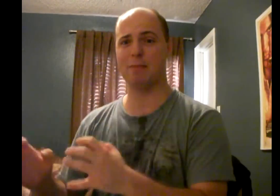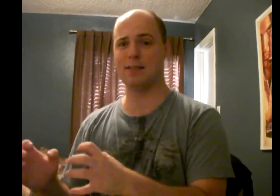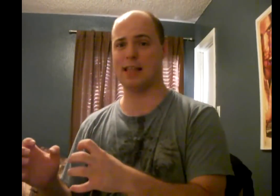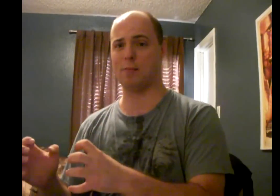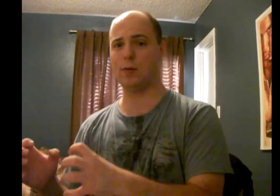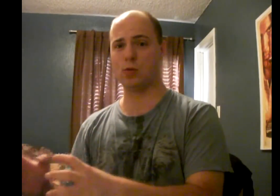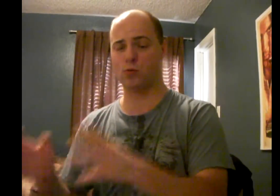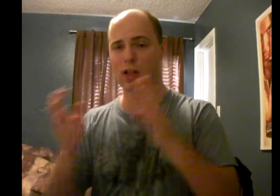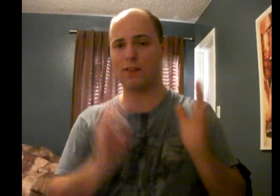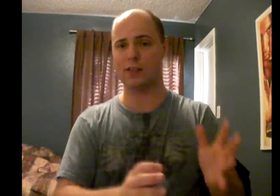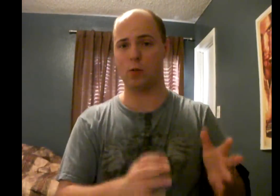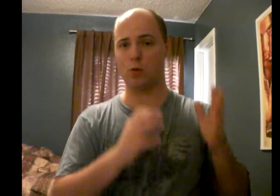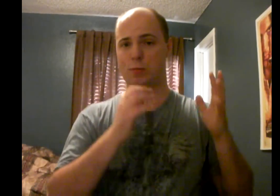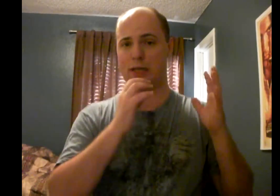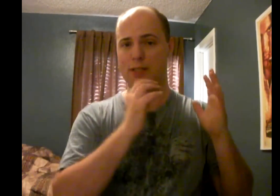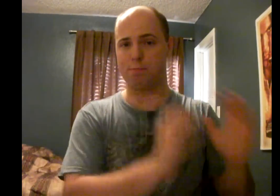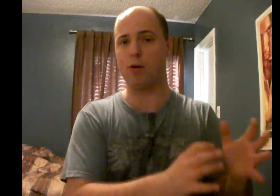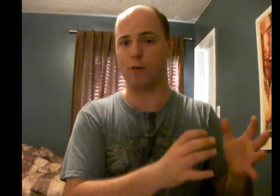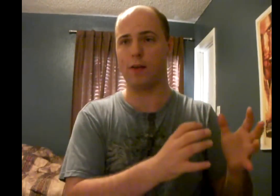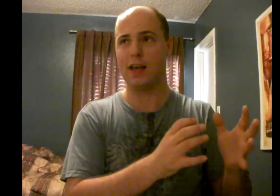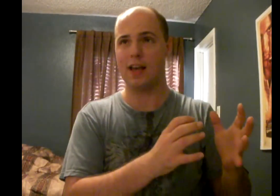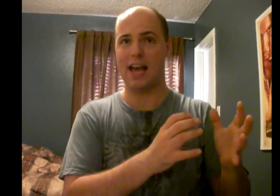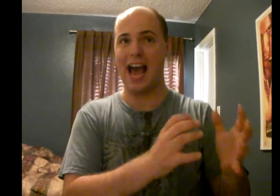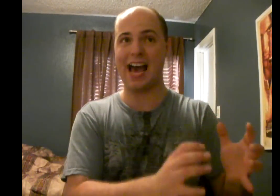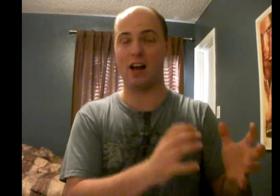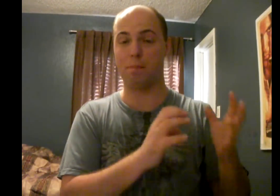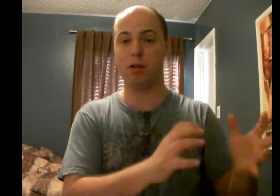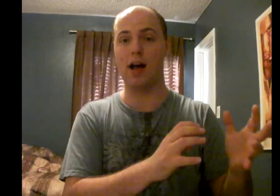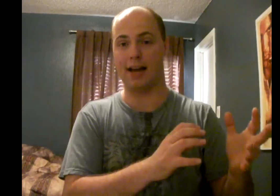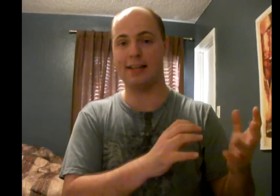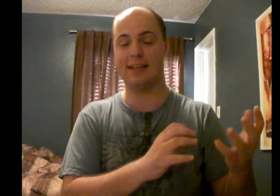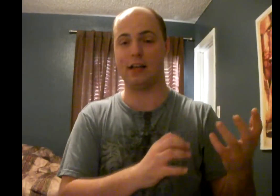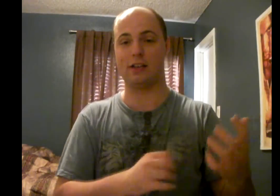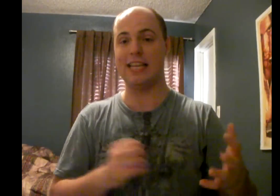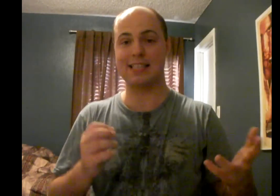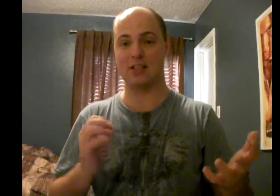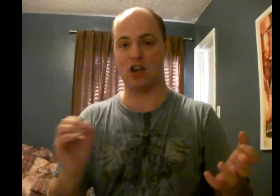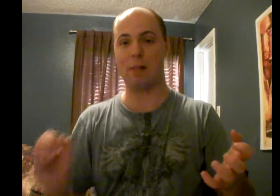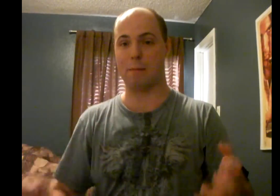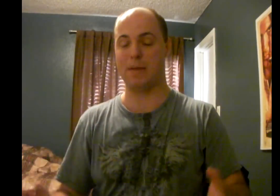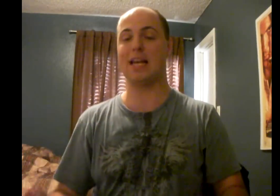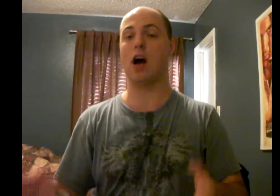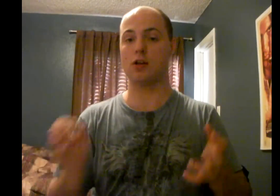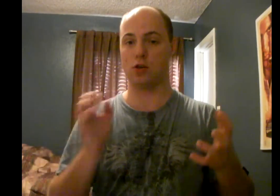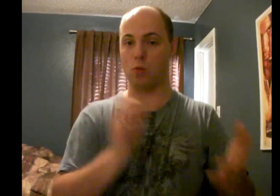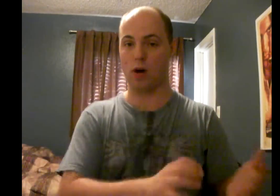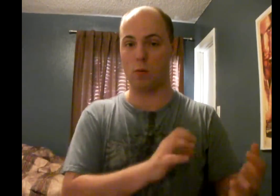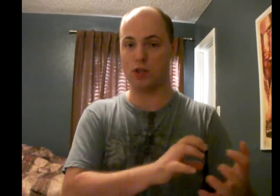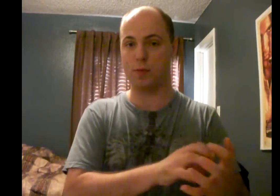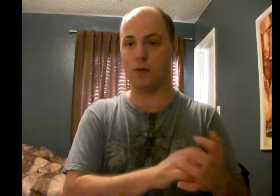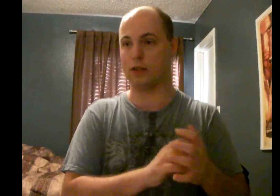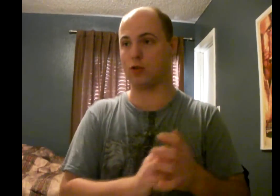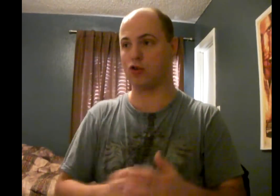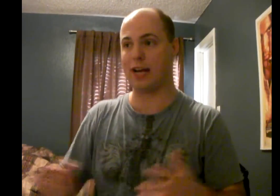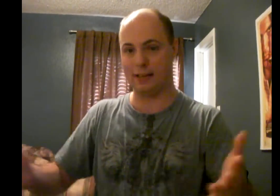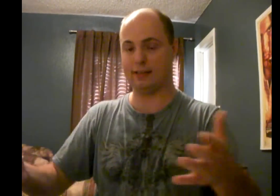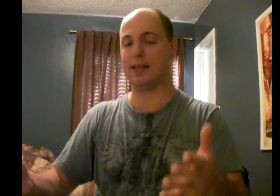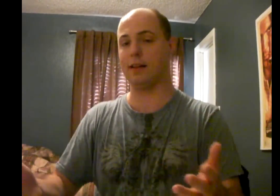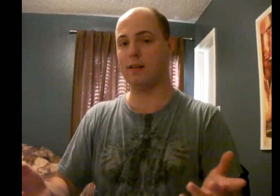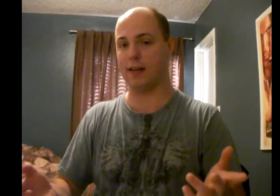happens in that movie was relevant to what was being spoofed. It had a plot. And it did a decent job at being, also, what it was spoofing. So Dracula done